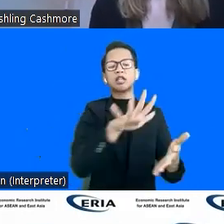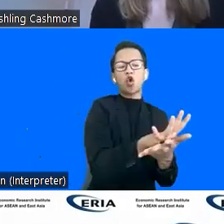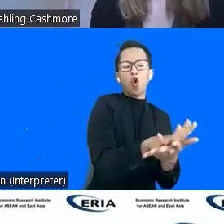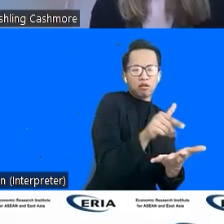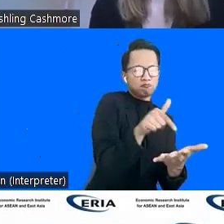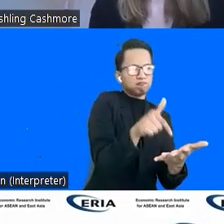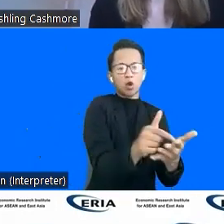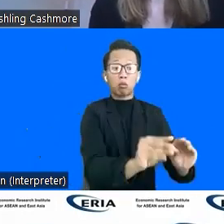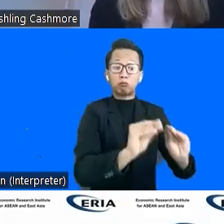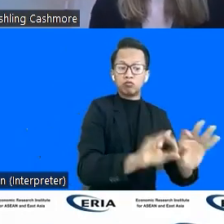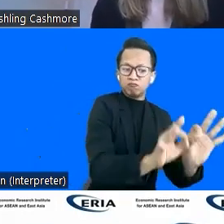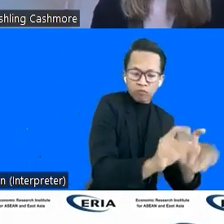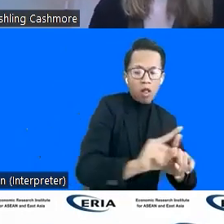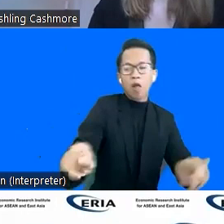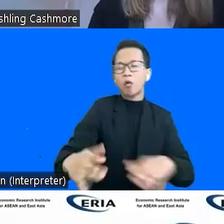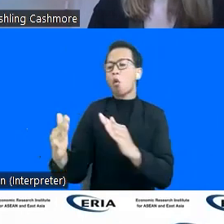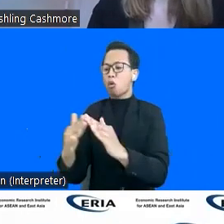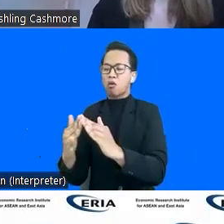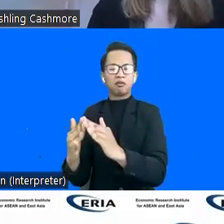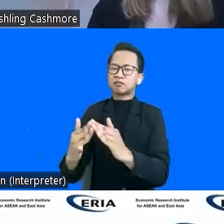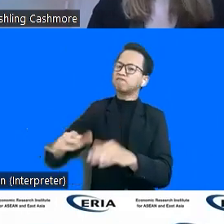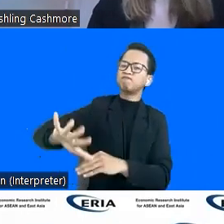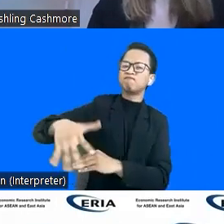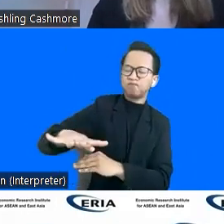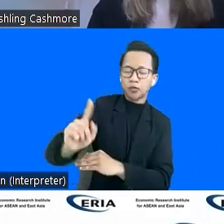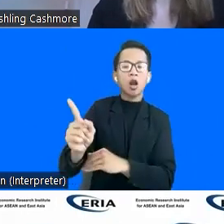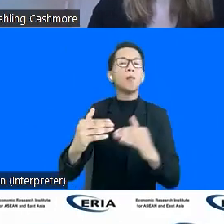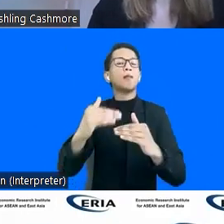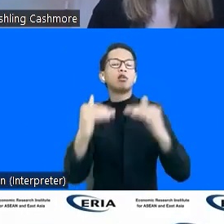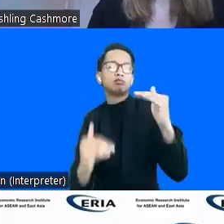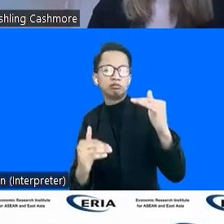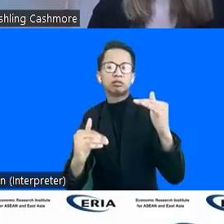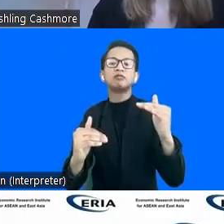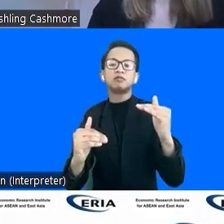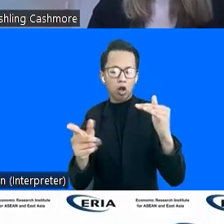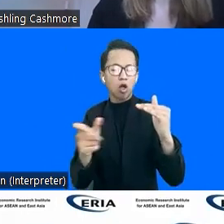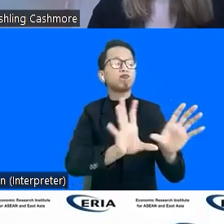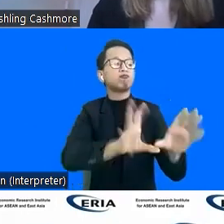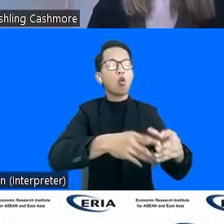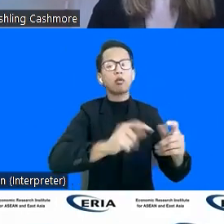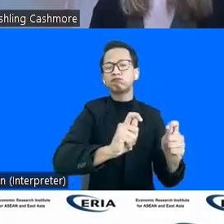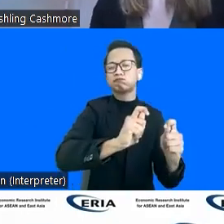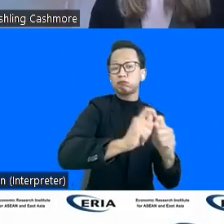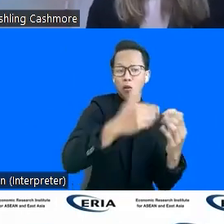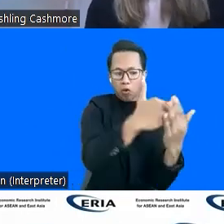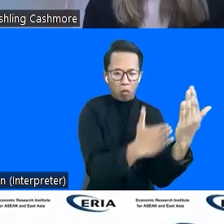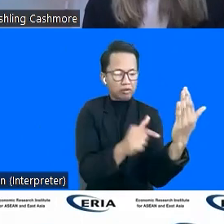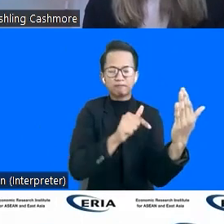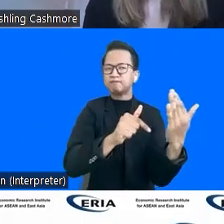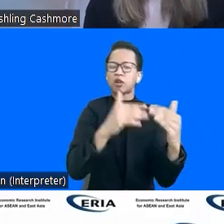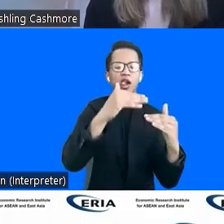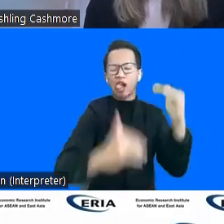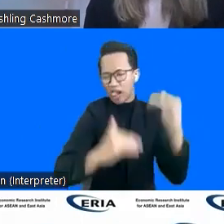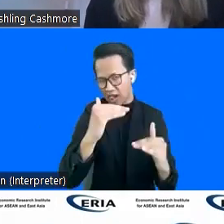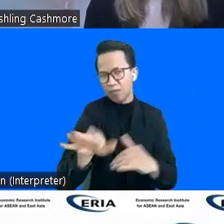But again, there's clearly a gap in evidence for policymakers in this area. But I would